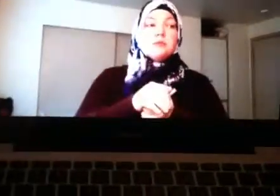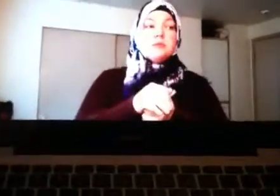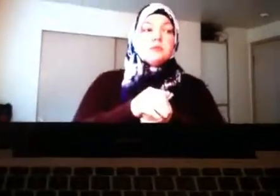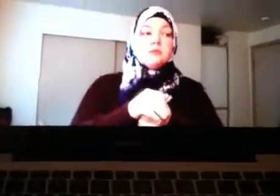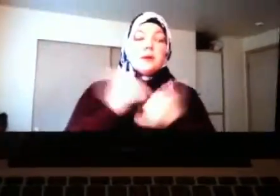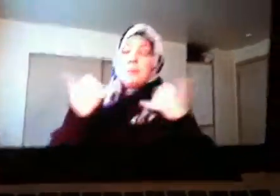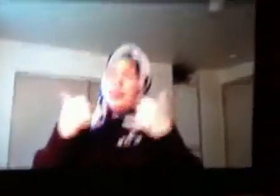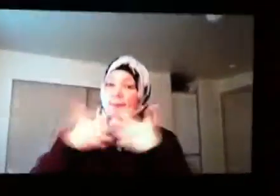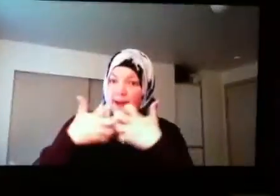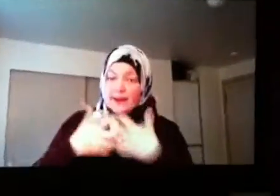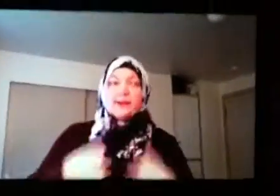Play.